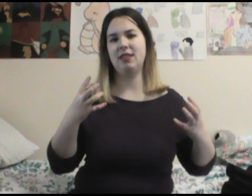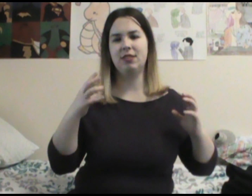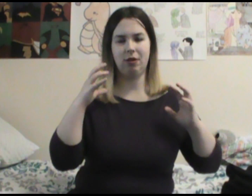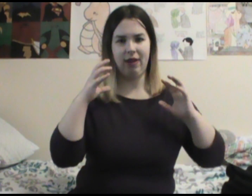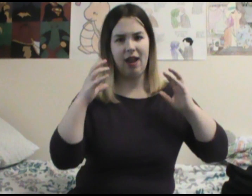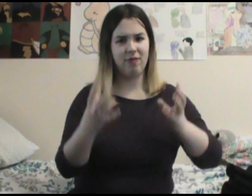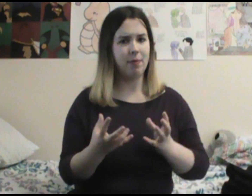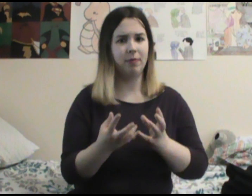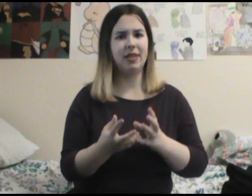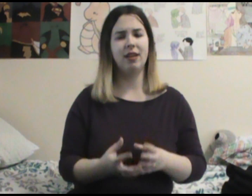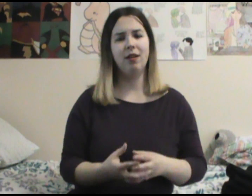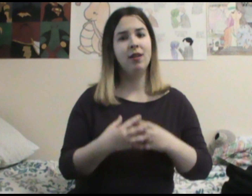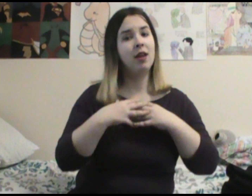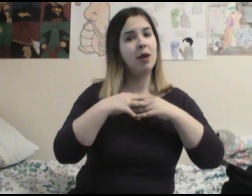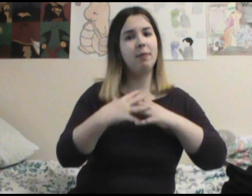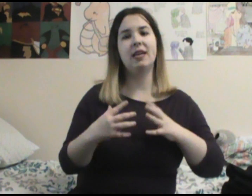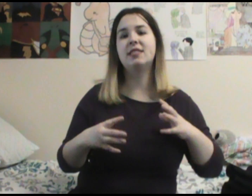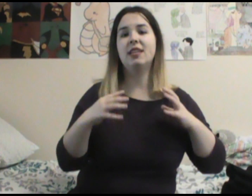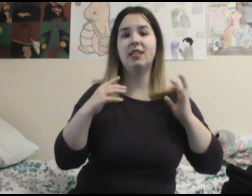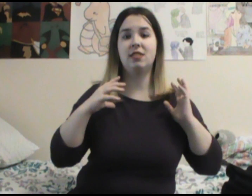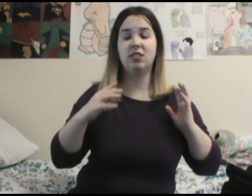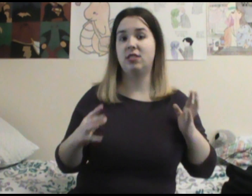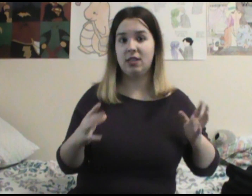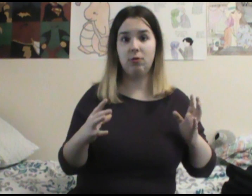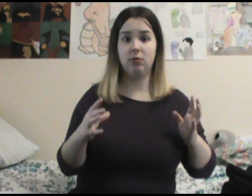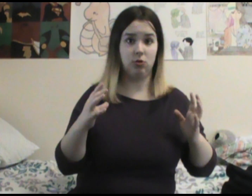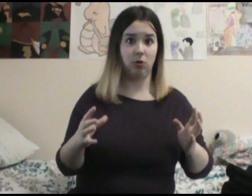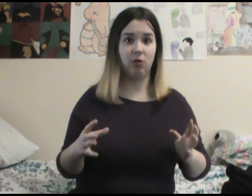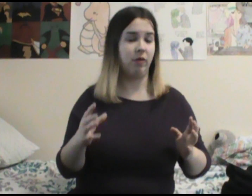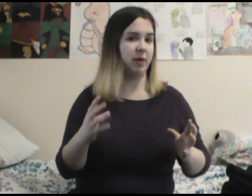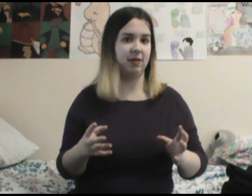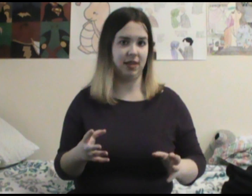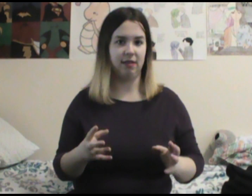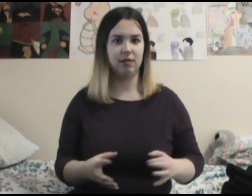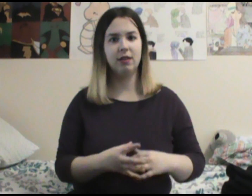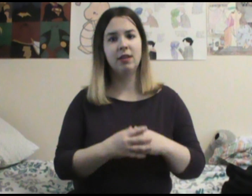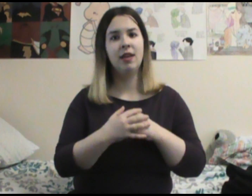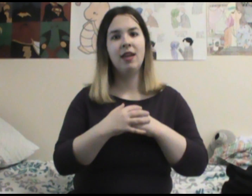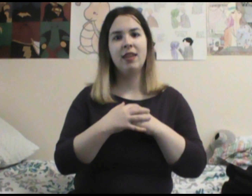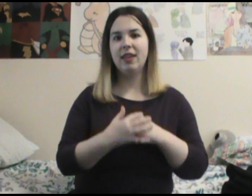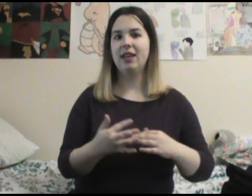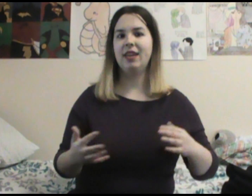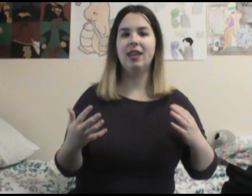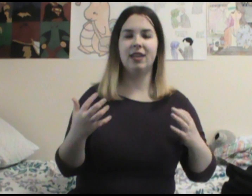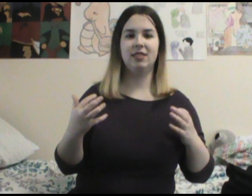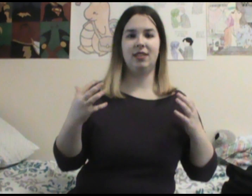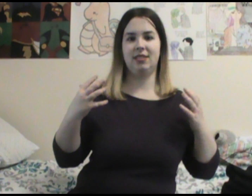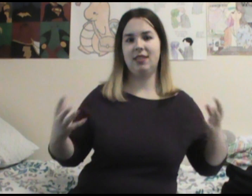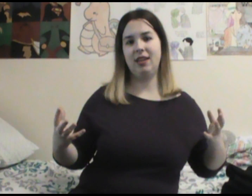did sort of have that moment in there because it is so true for Barry's character that he is this light